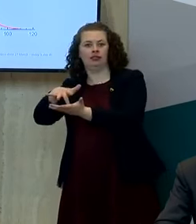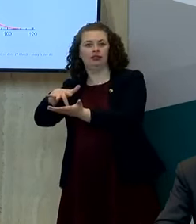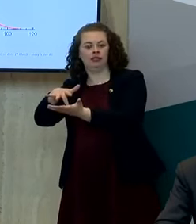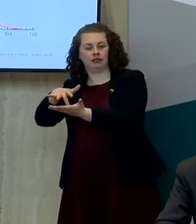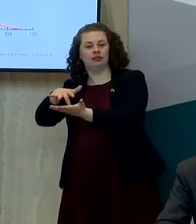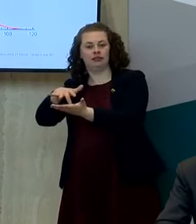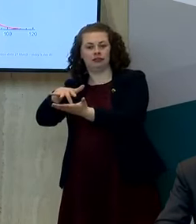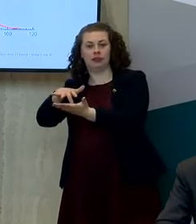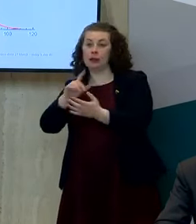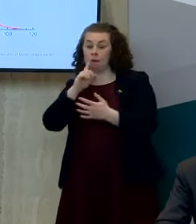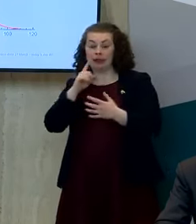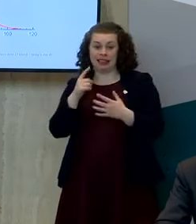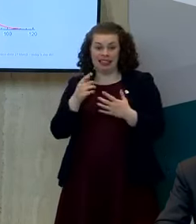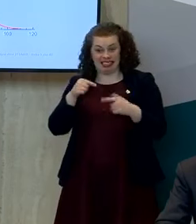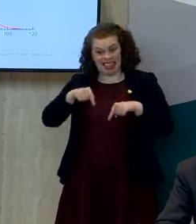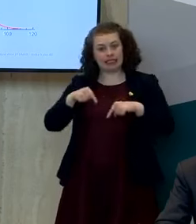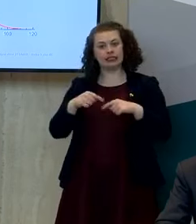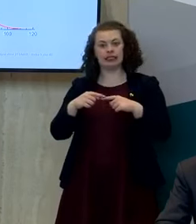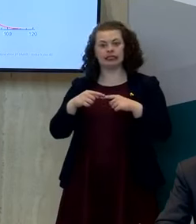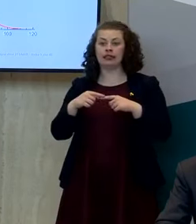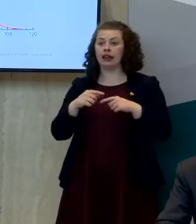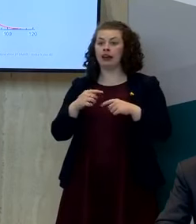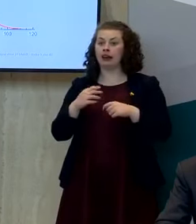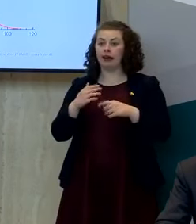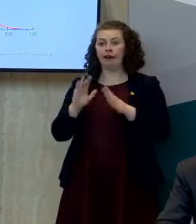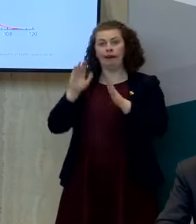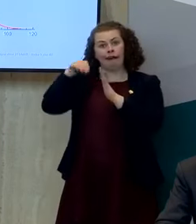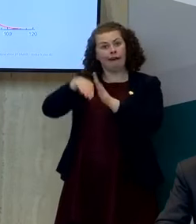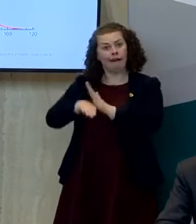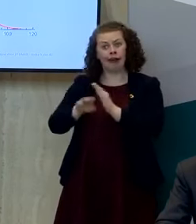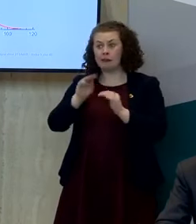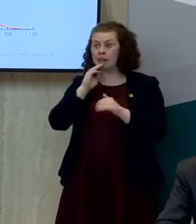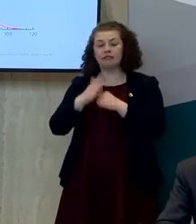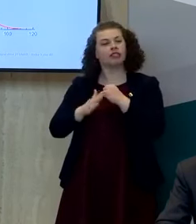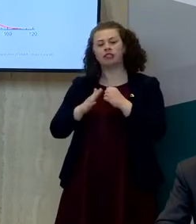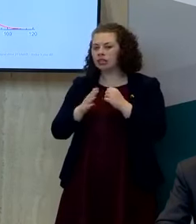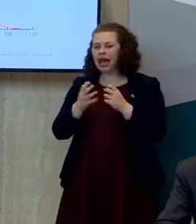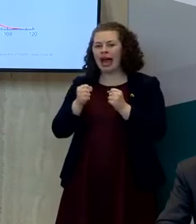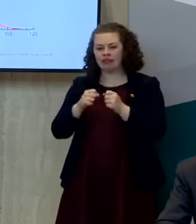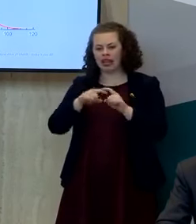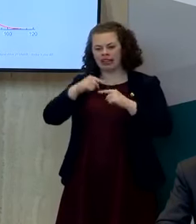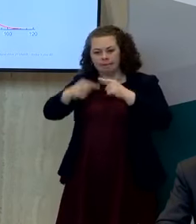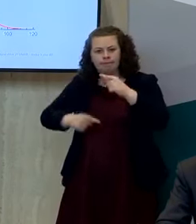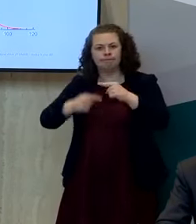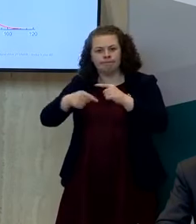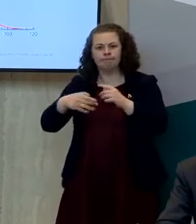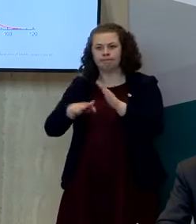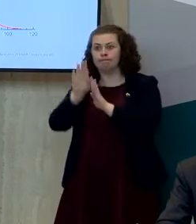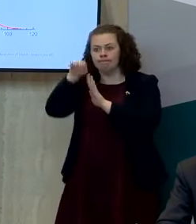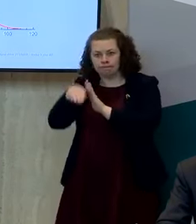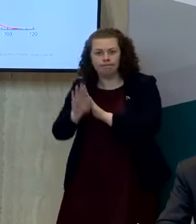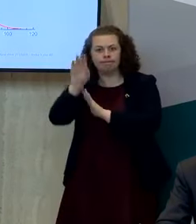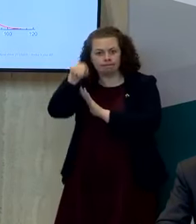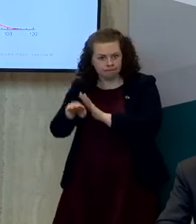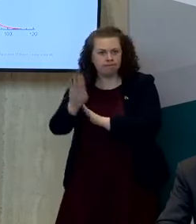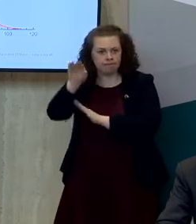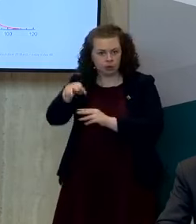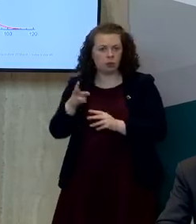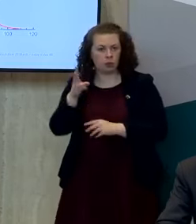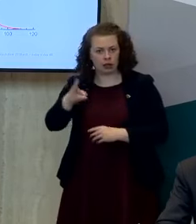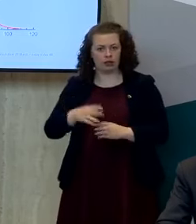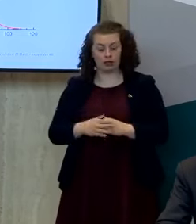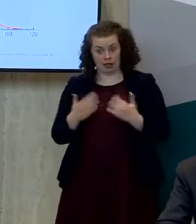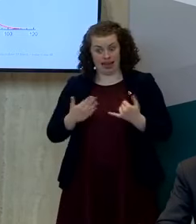that's what happens during cycles pandemic the case definition may change and and the testing criteria may change the testing criteria as they apply now